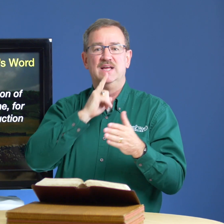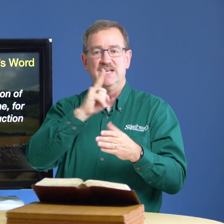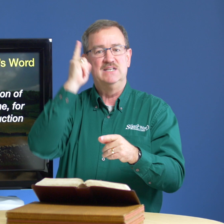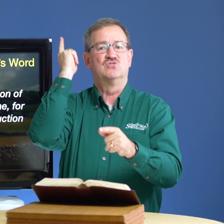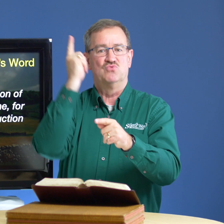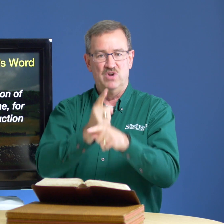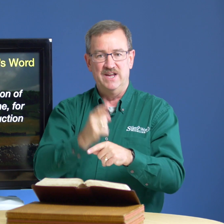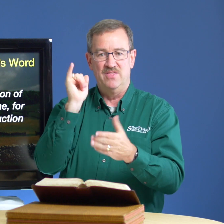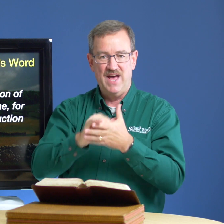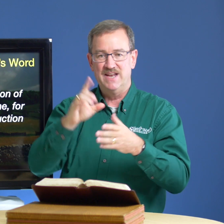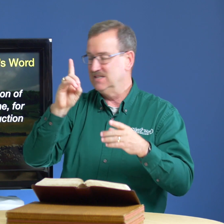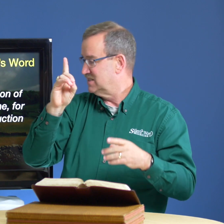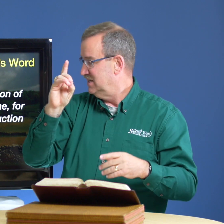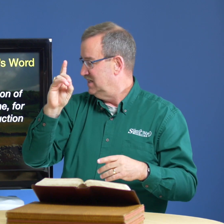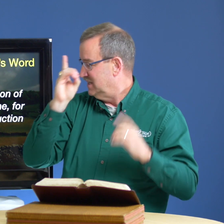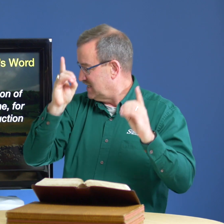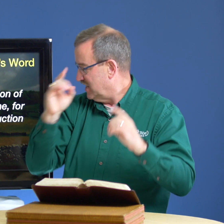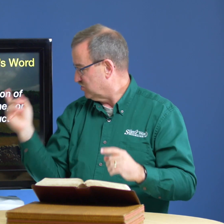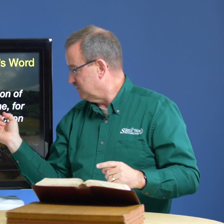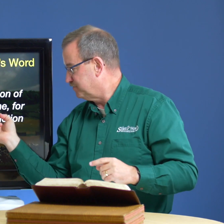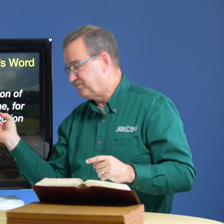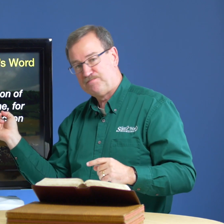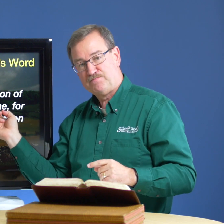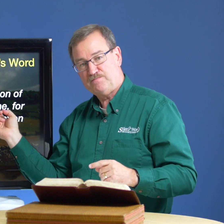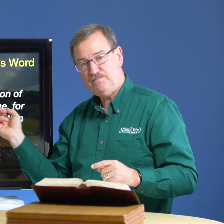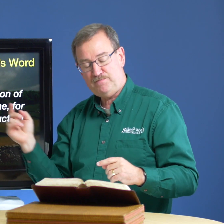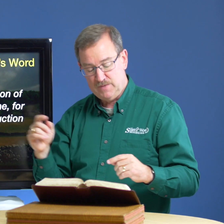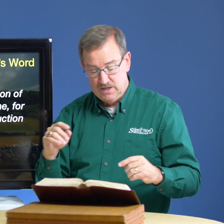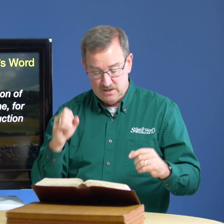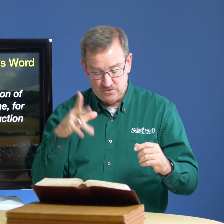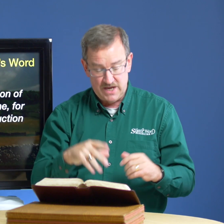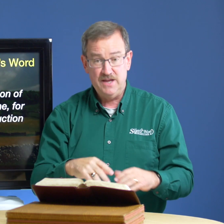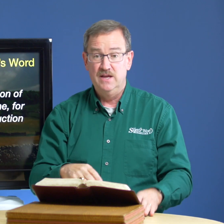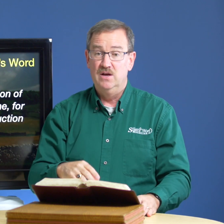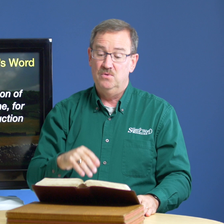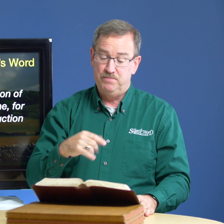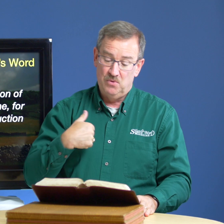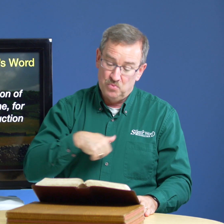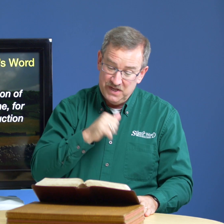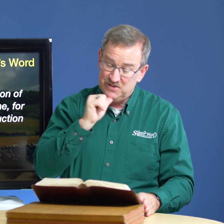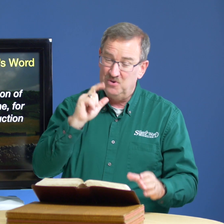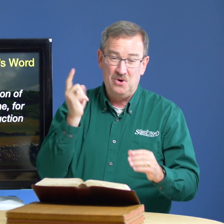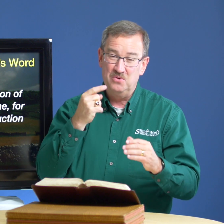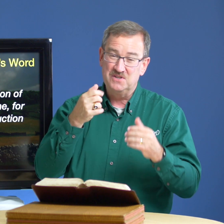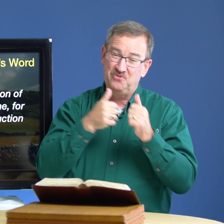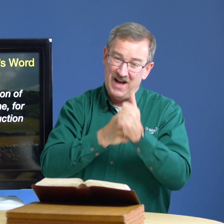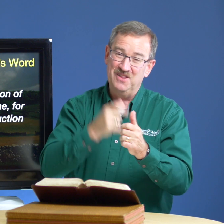is right that is doctrine okay but we don't always follow